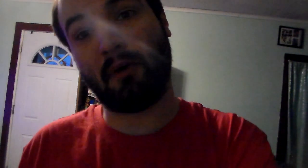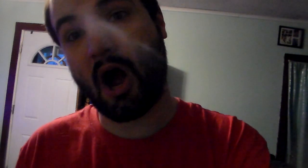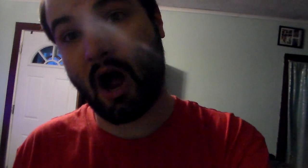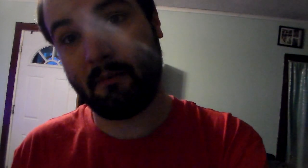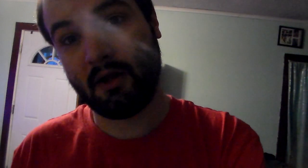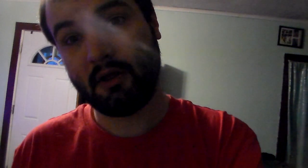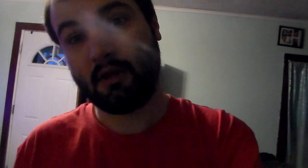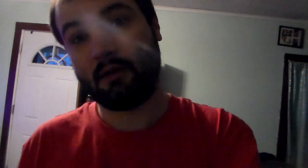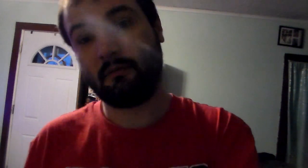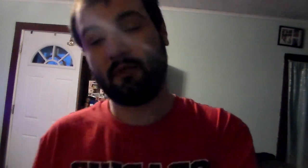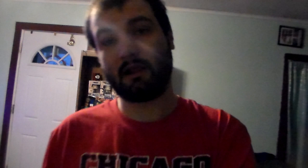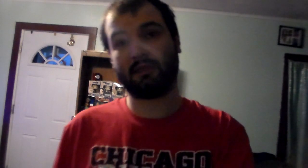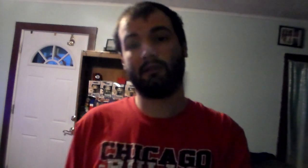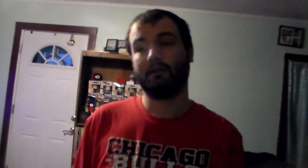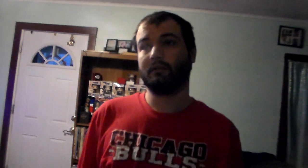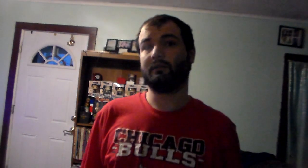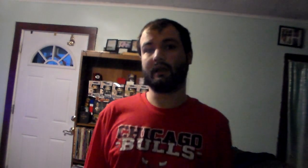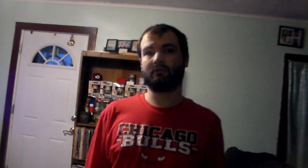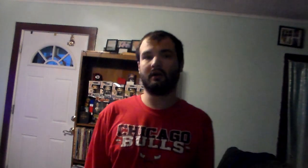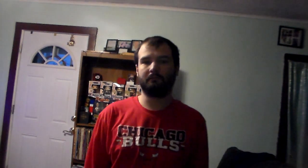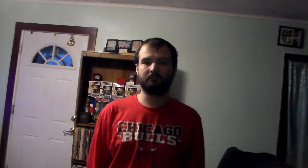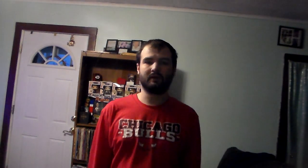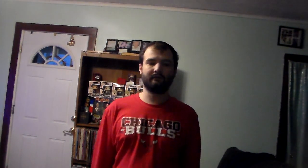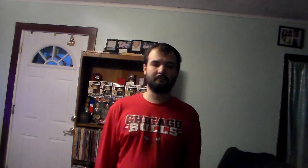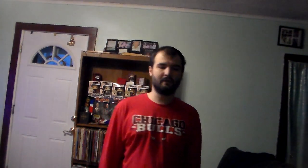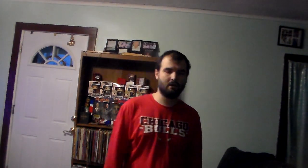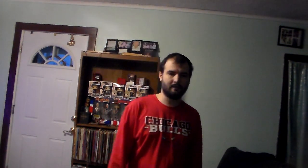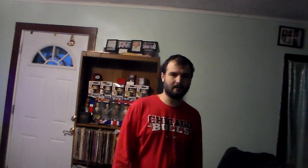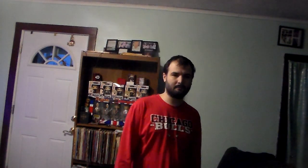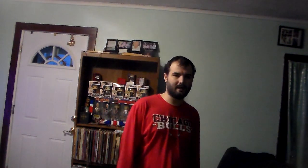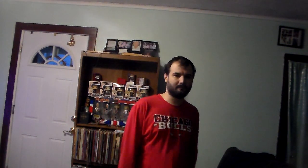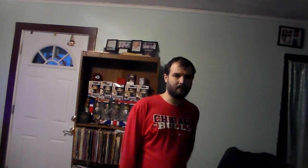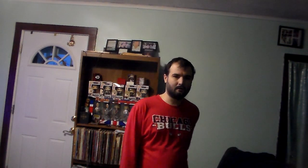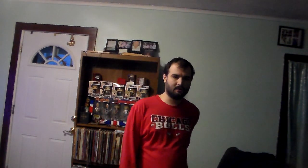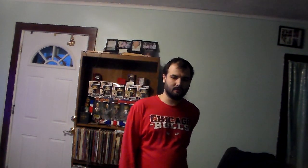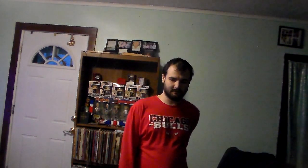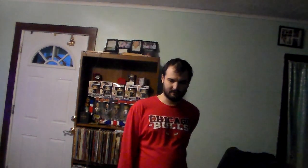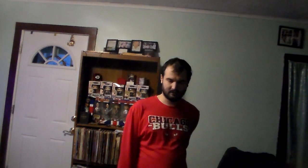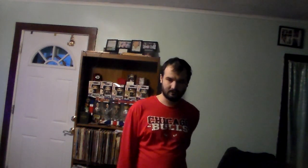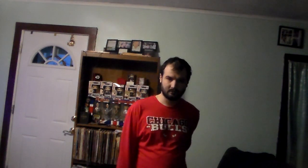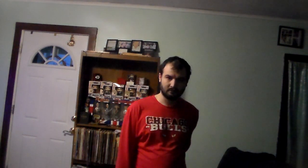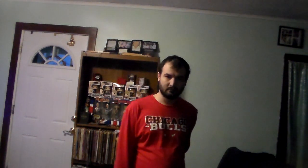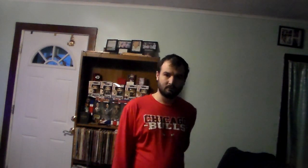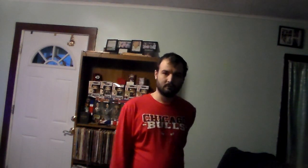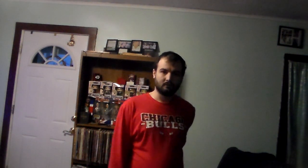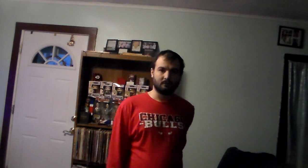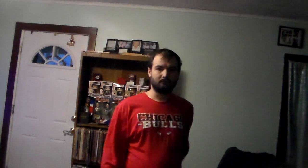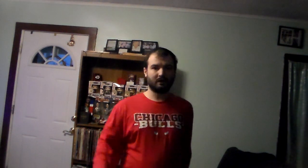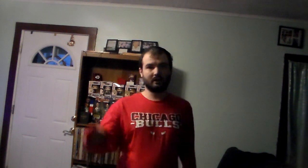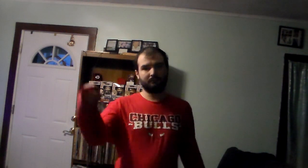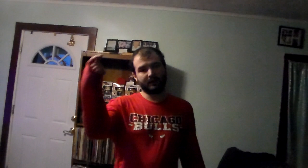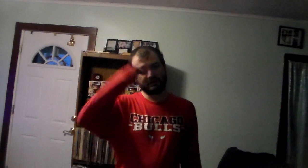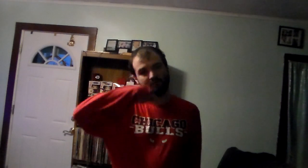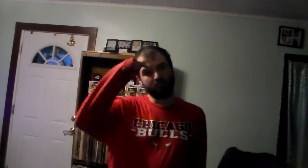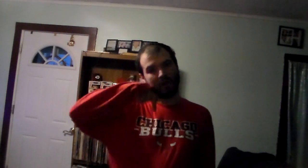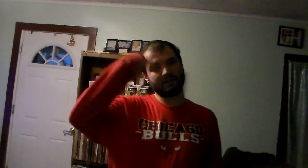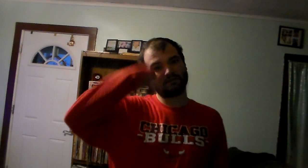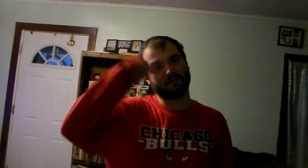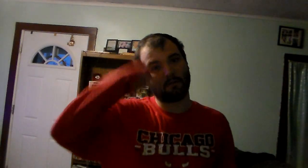Bob let Nick Crow and David Bell make the baseball moves bring in players who wants to